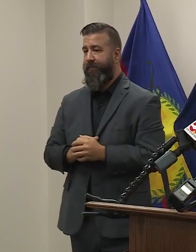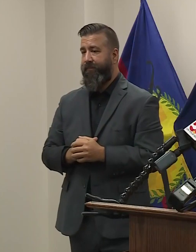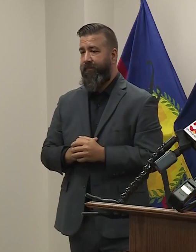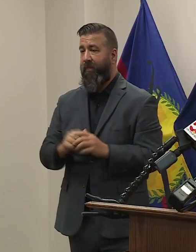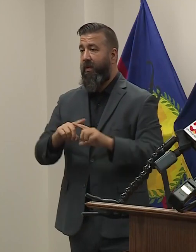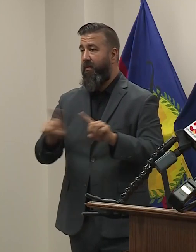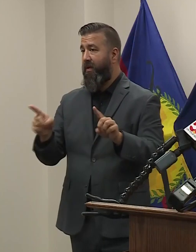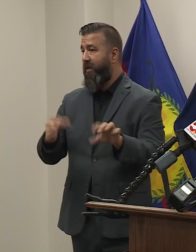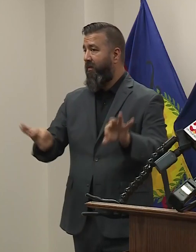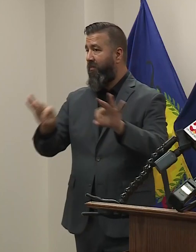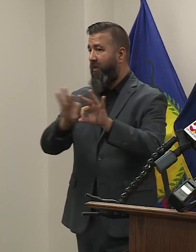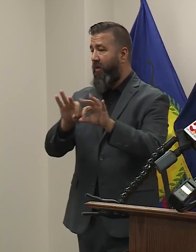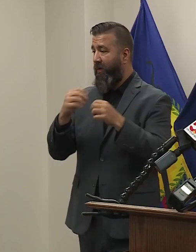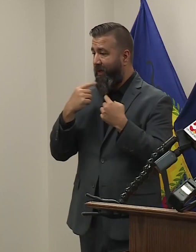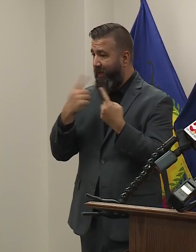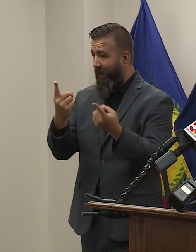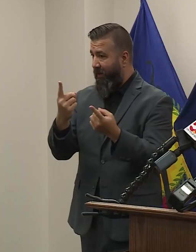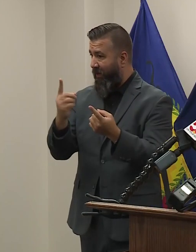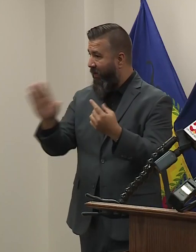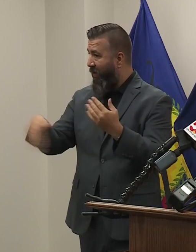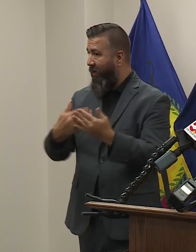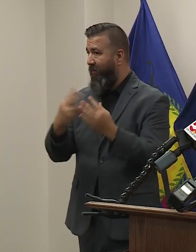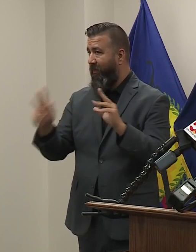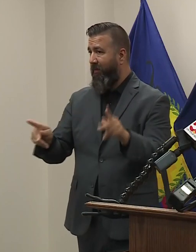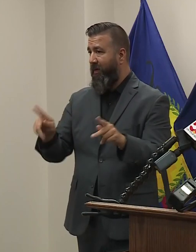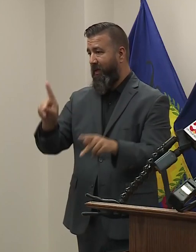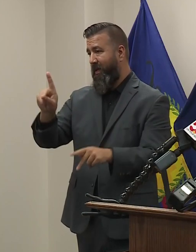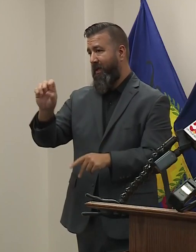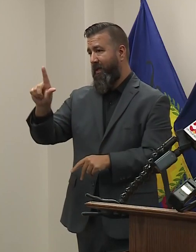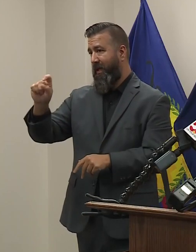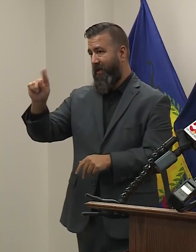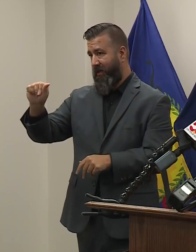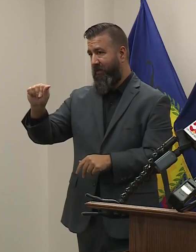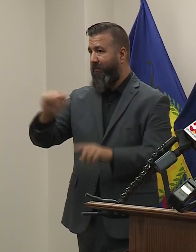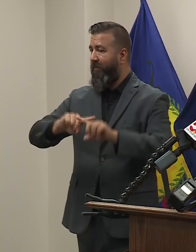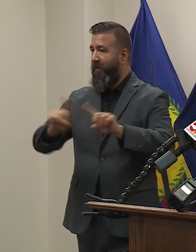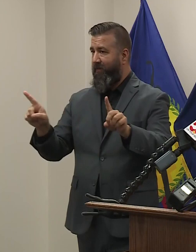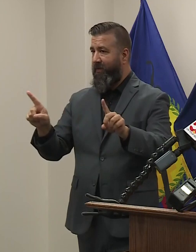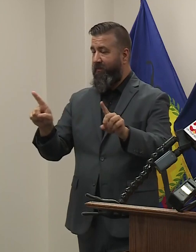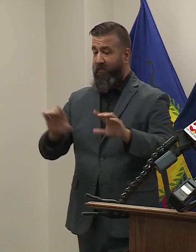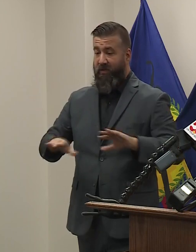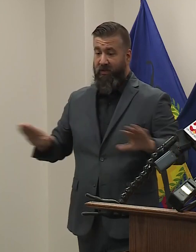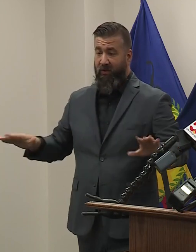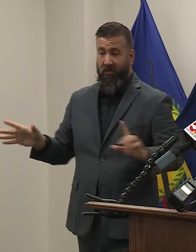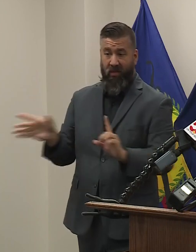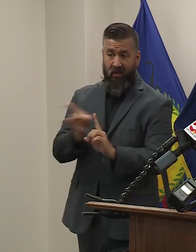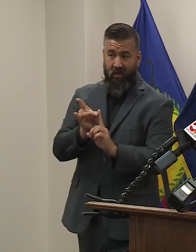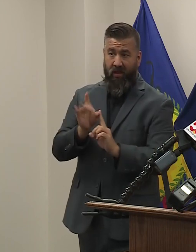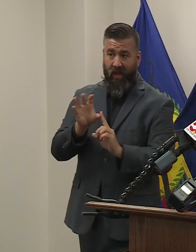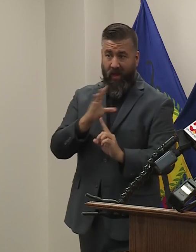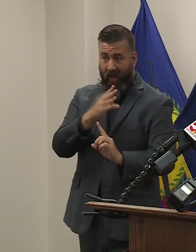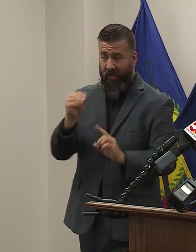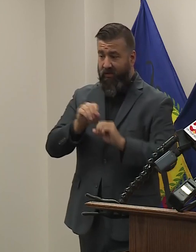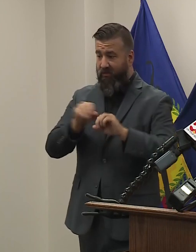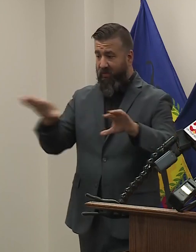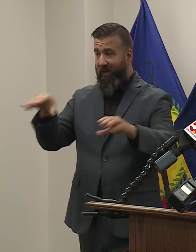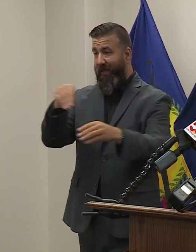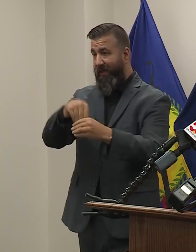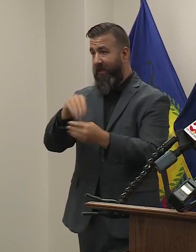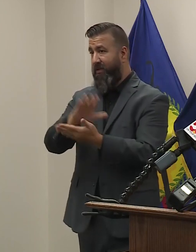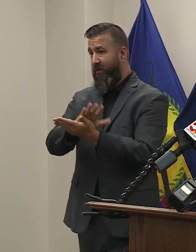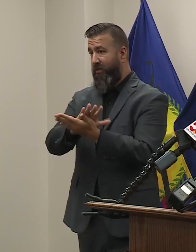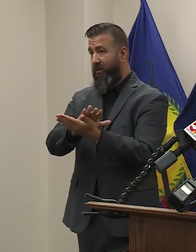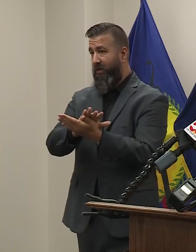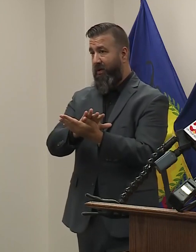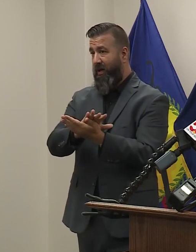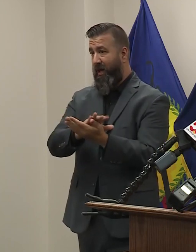But it is important that the Delta variant is different. Kids are catching and spreading COVID both within school and then back to